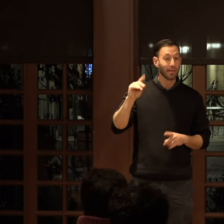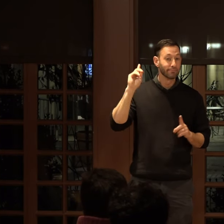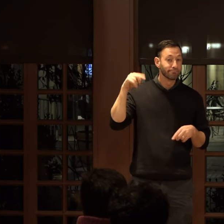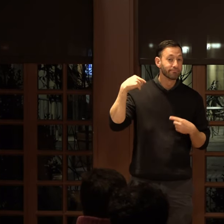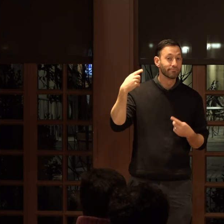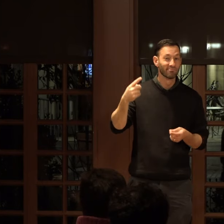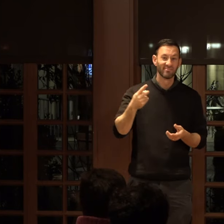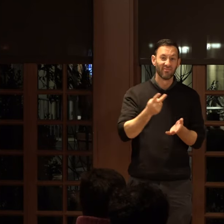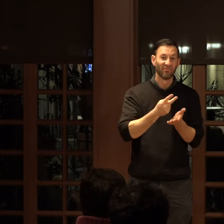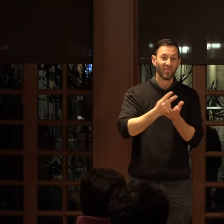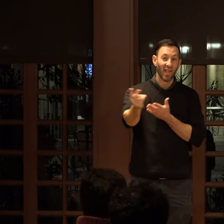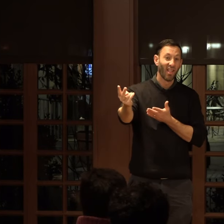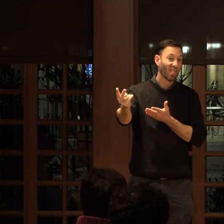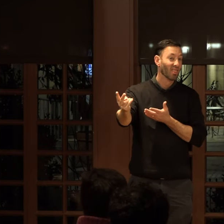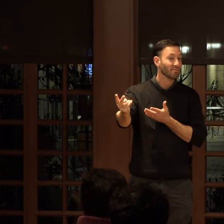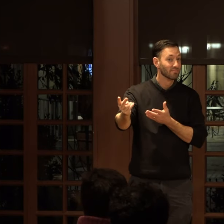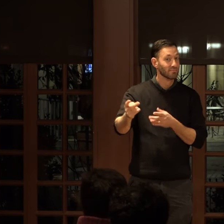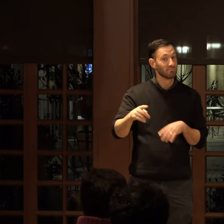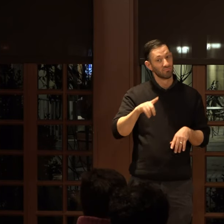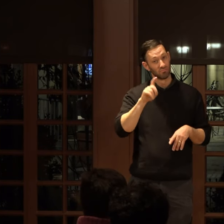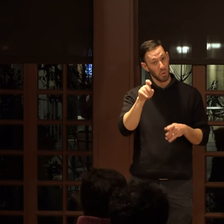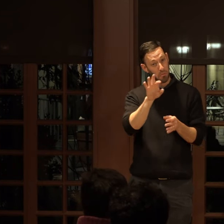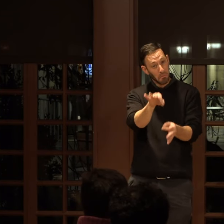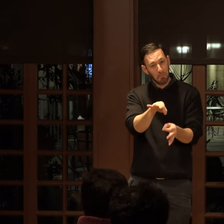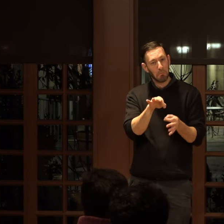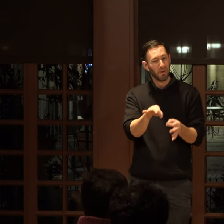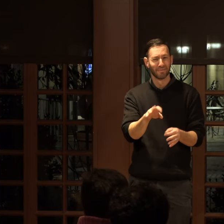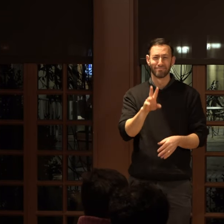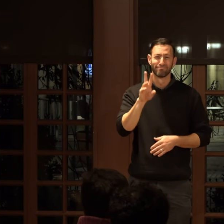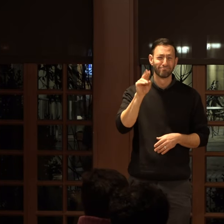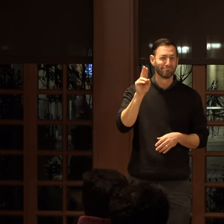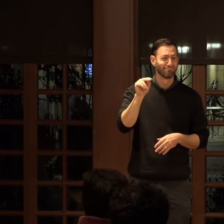has failed us as if it's supposed to be the end or be all.